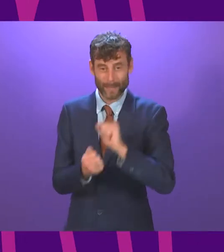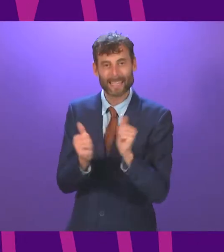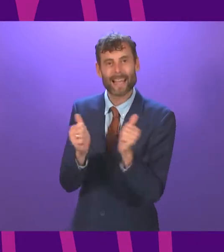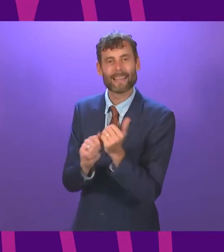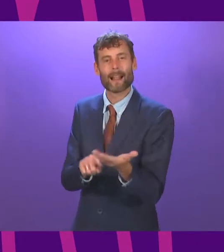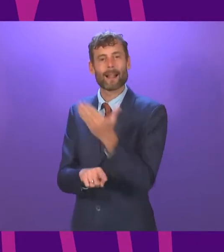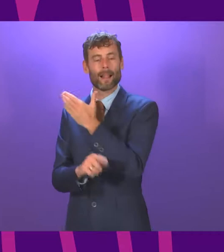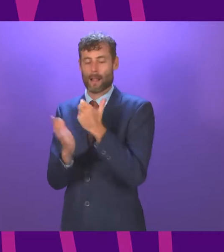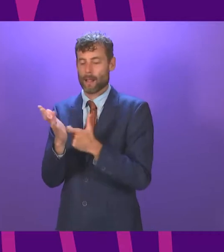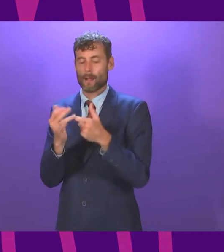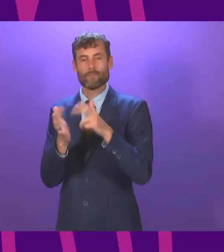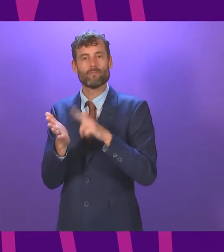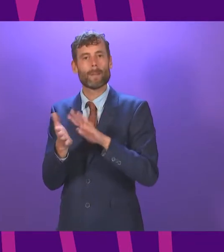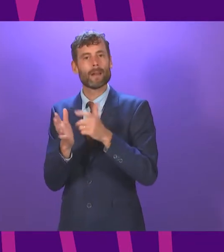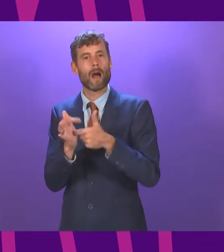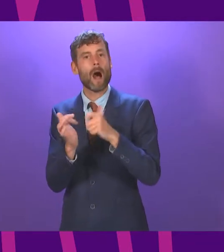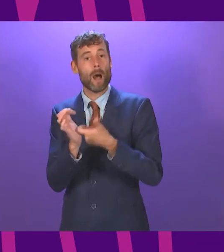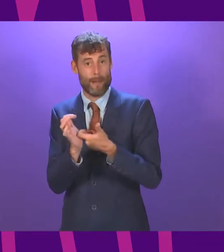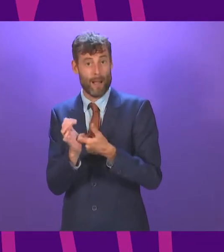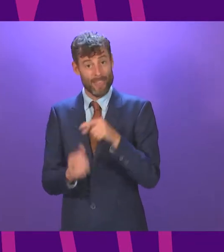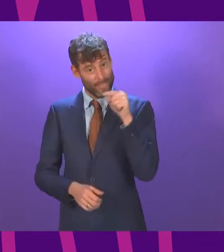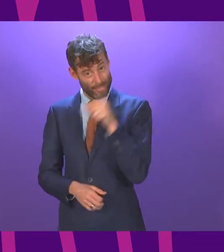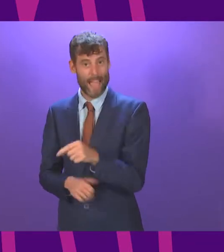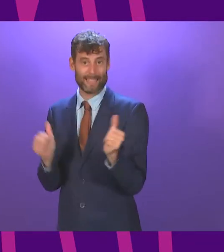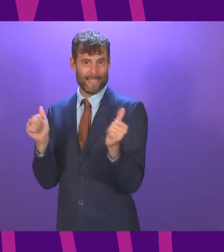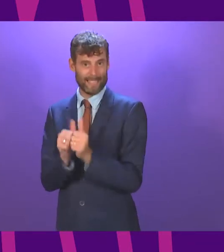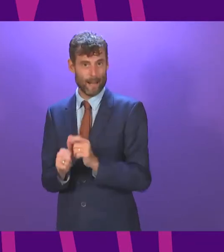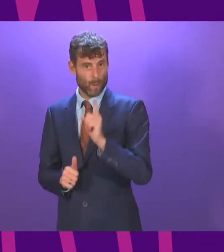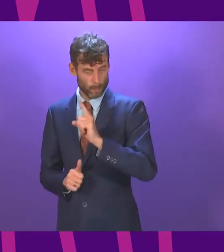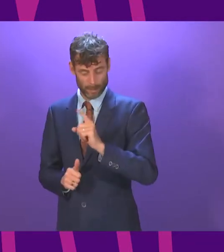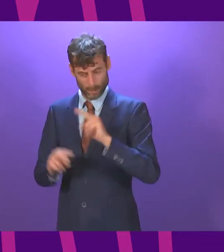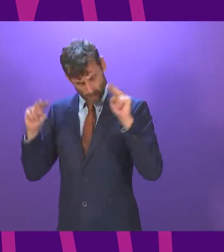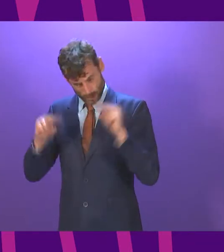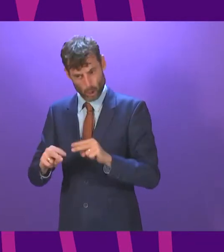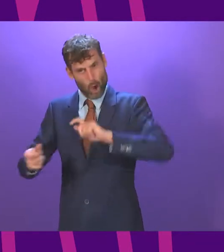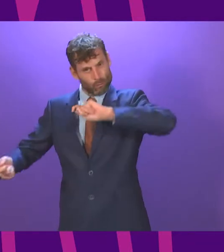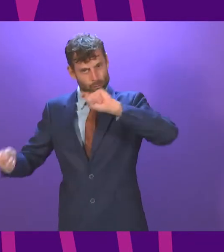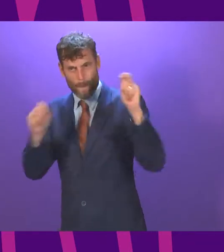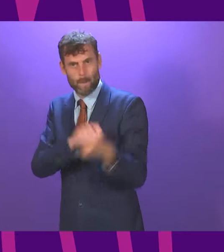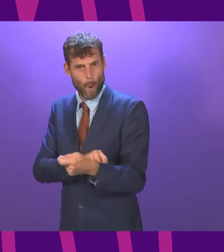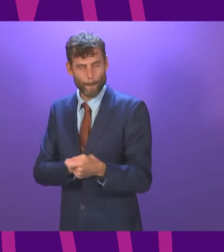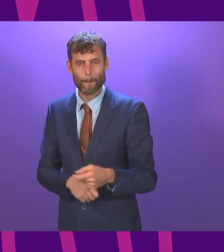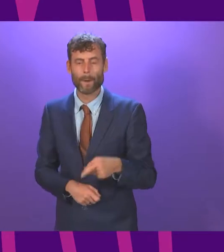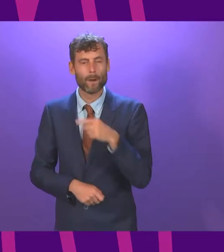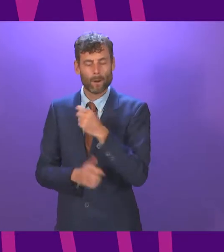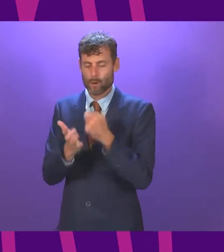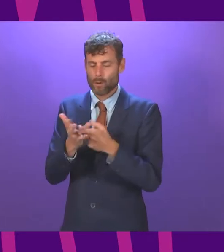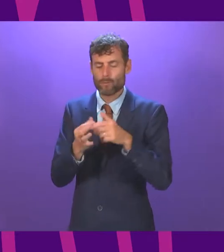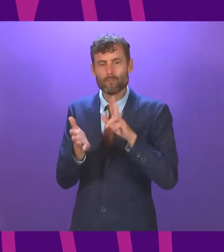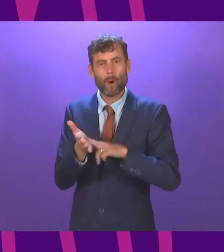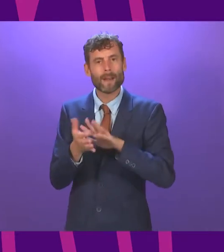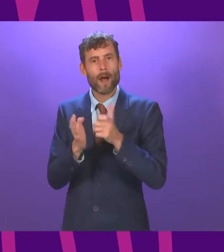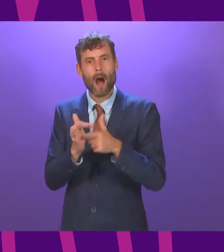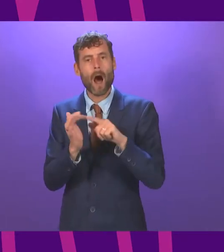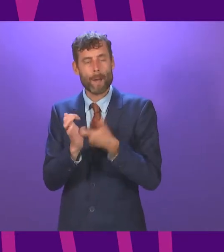focused on reform and dedicated to challenging the old order of things. Robin never swapped environmentalism for nationalism because